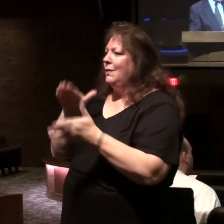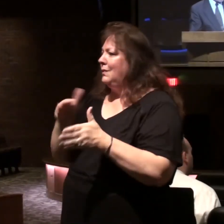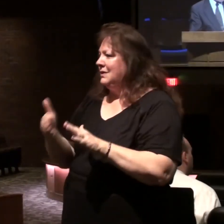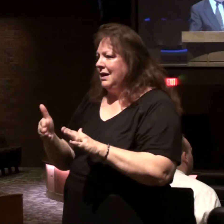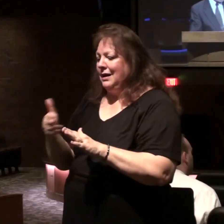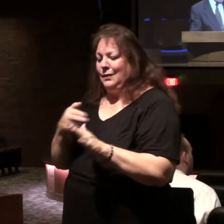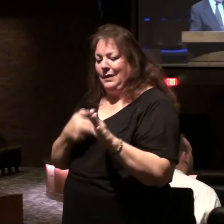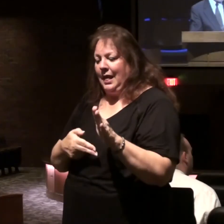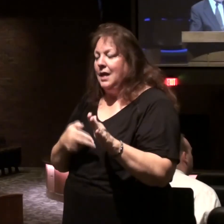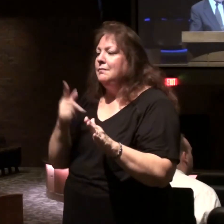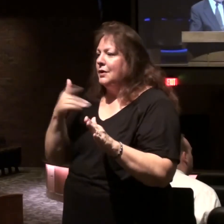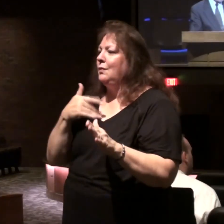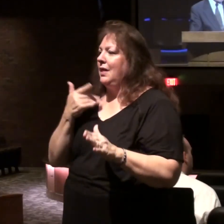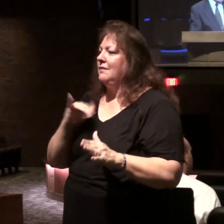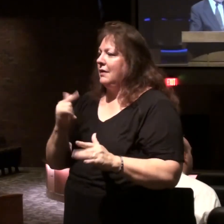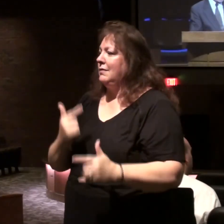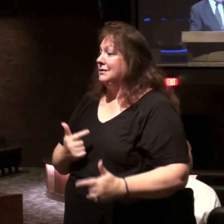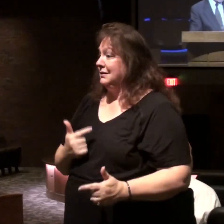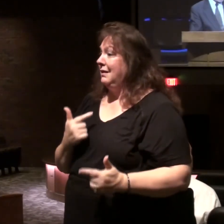but have everlasting life